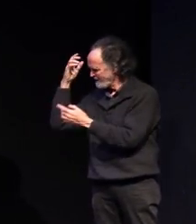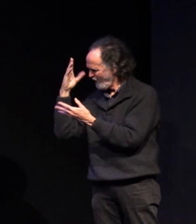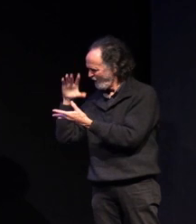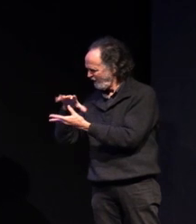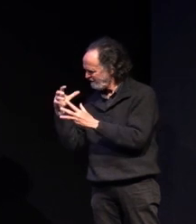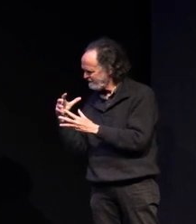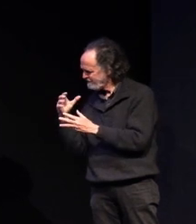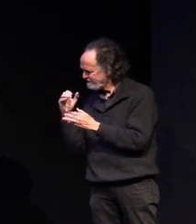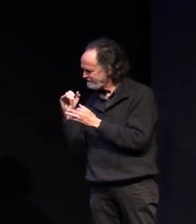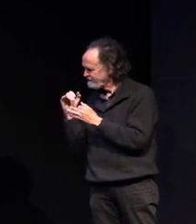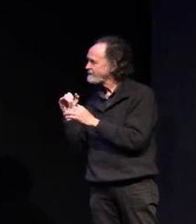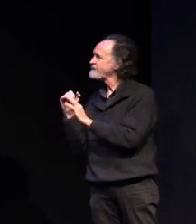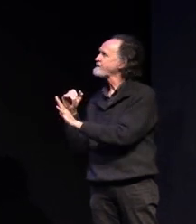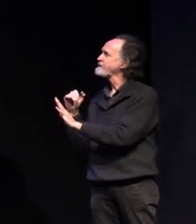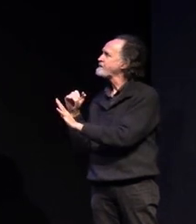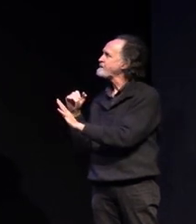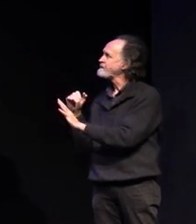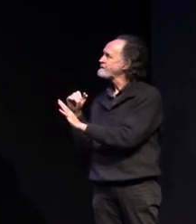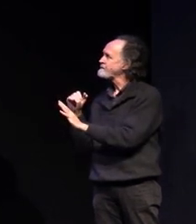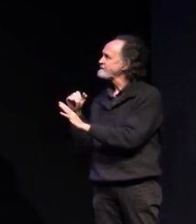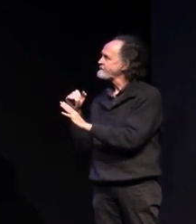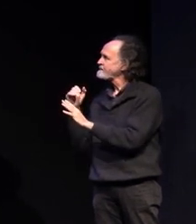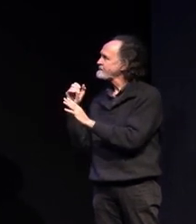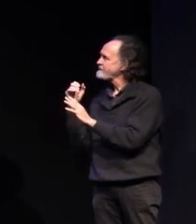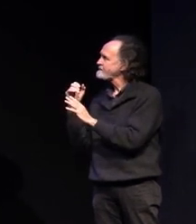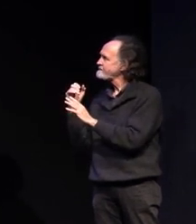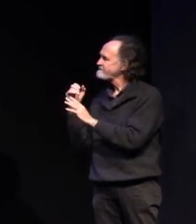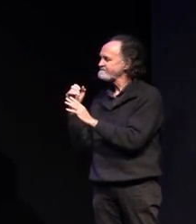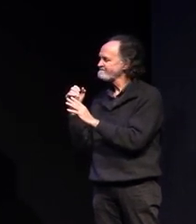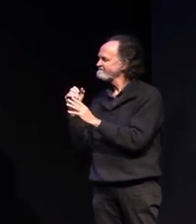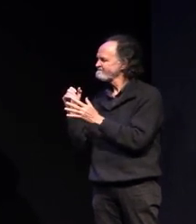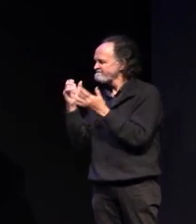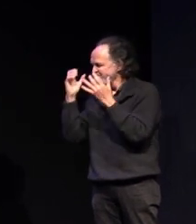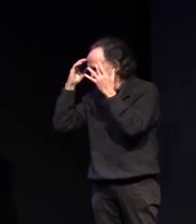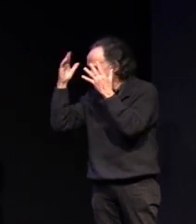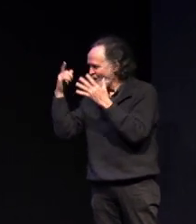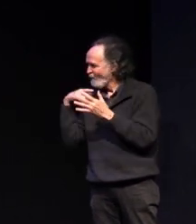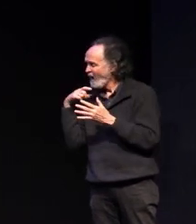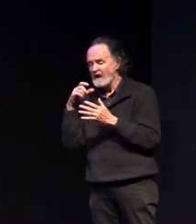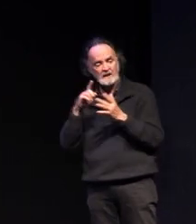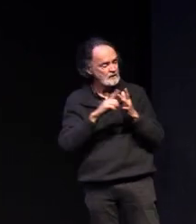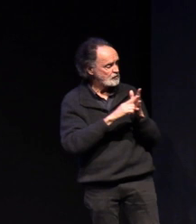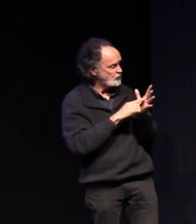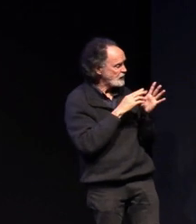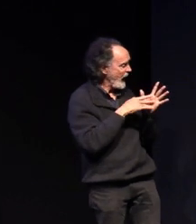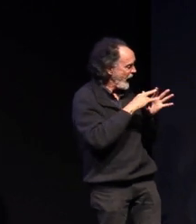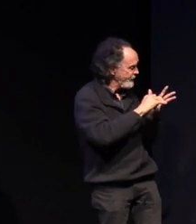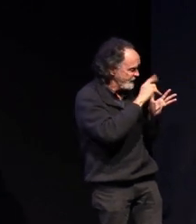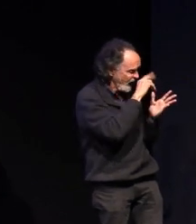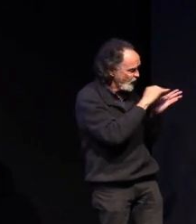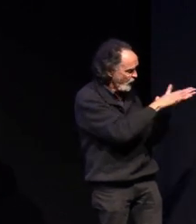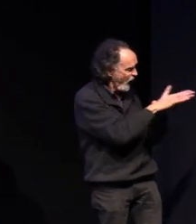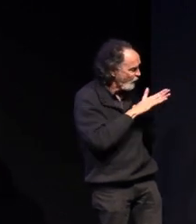i could describe it wondering if james might be able to help me sorry